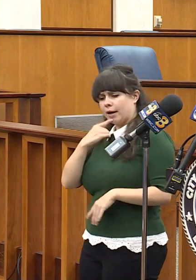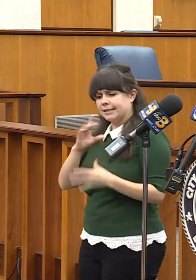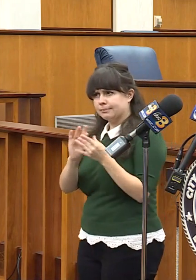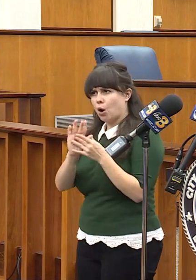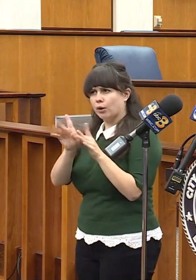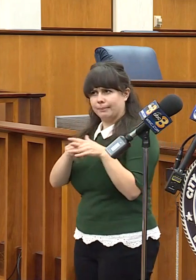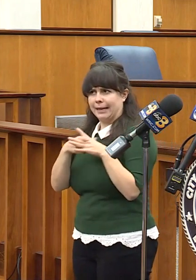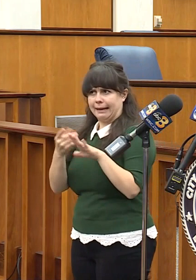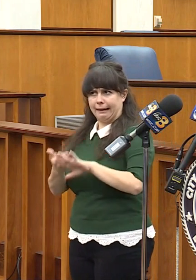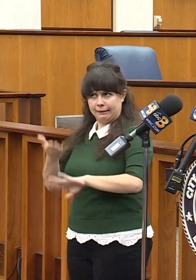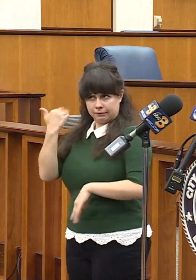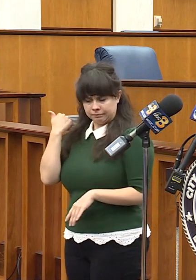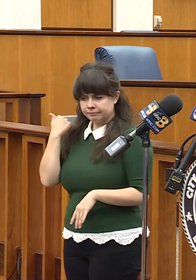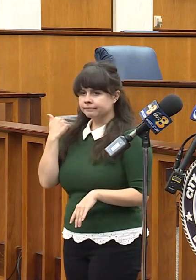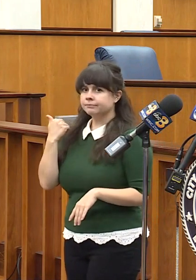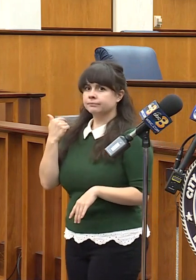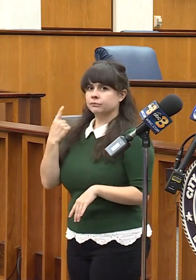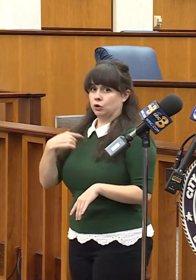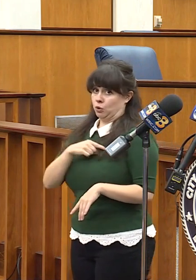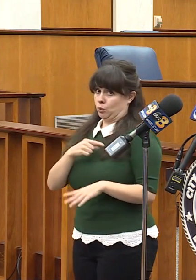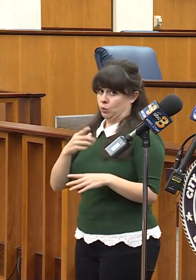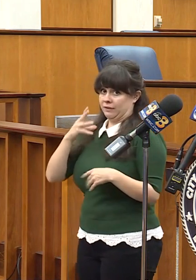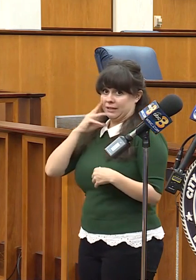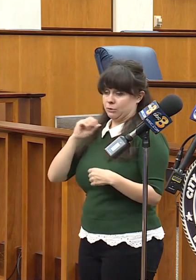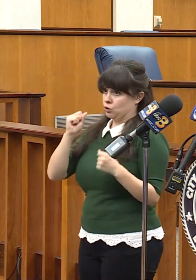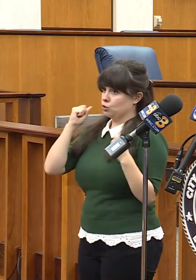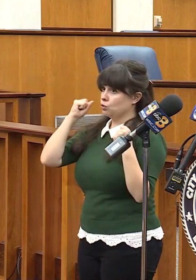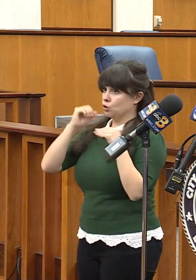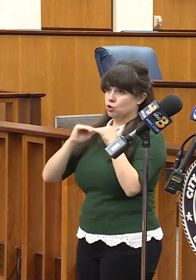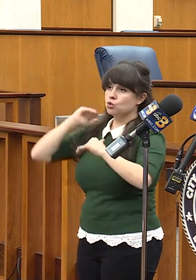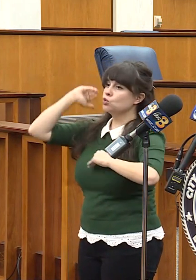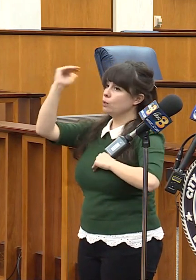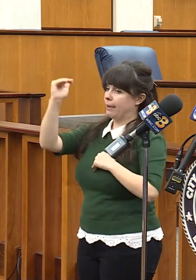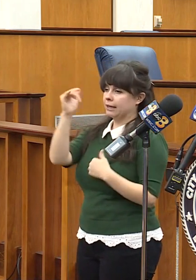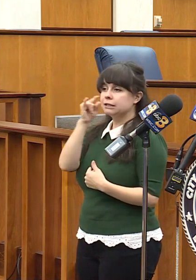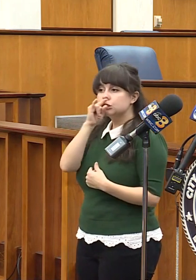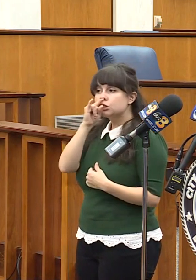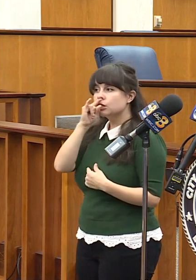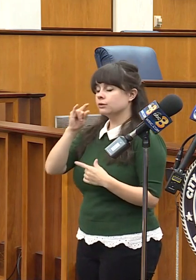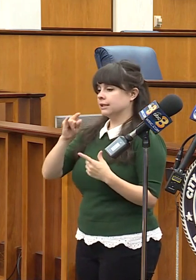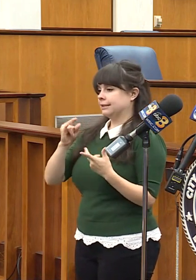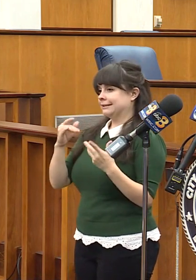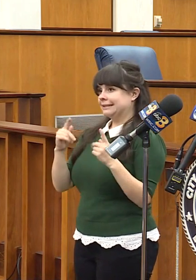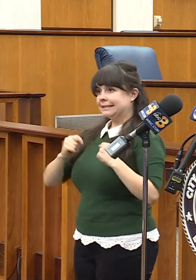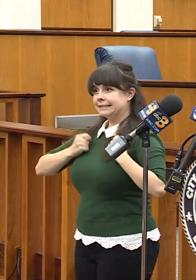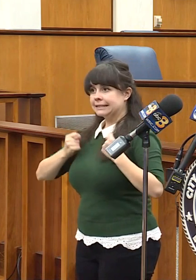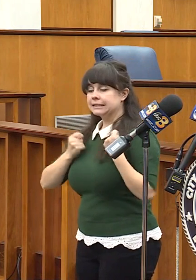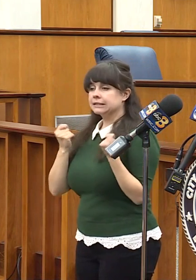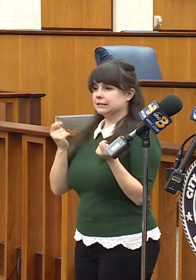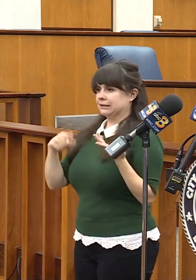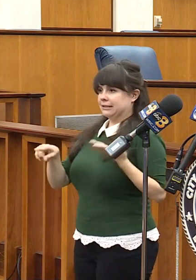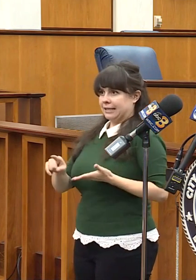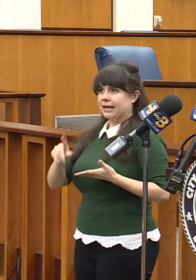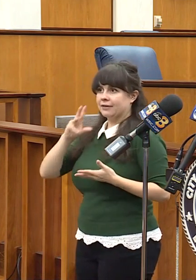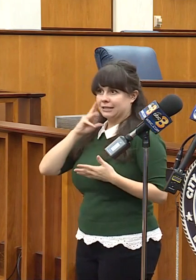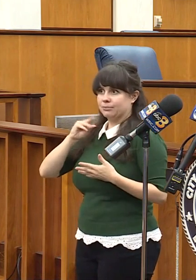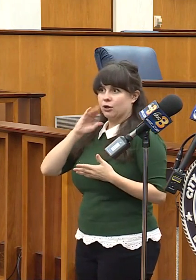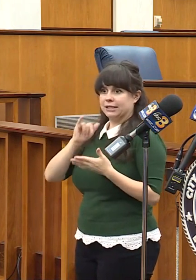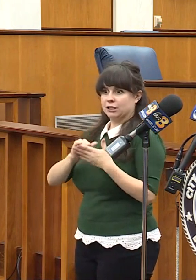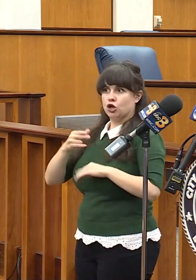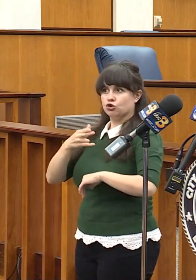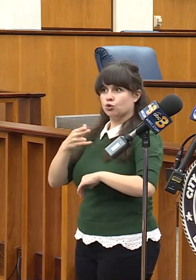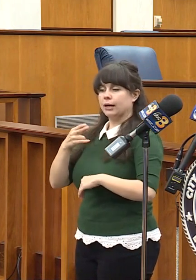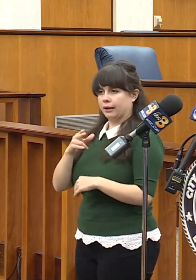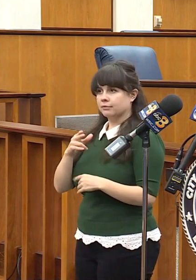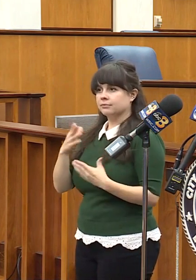We've had too many children and teenagers that have been victims of shooting crimes in